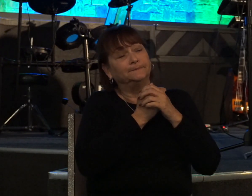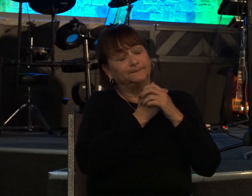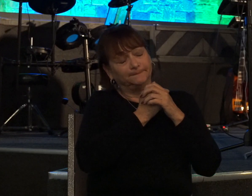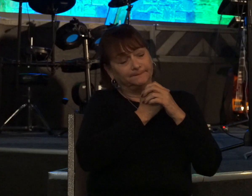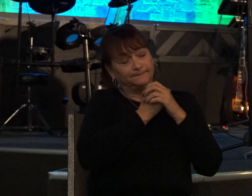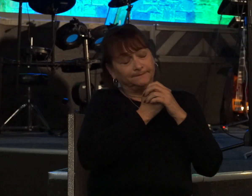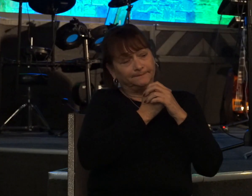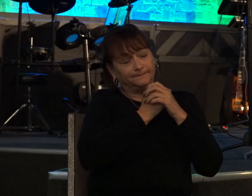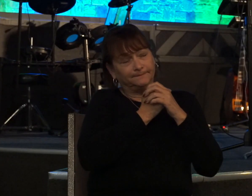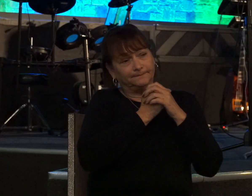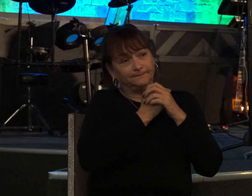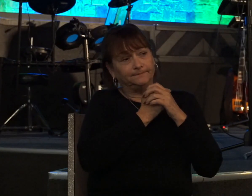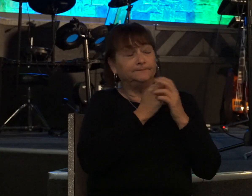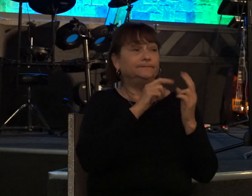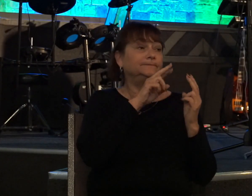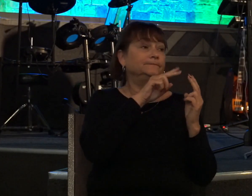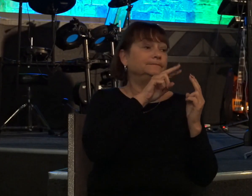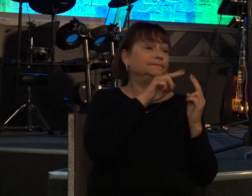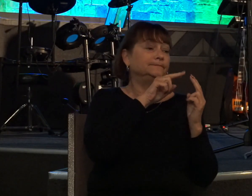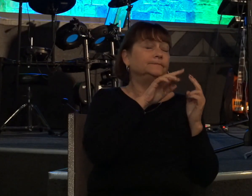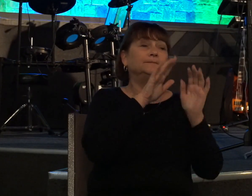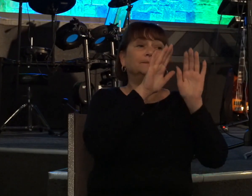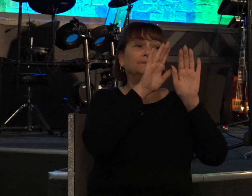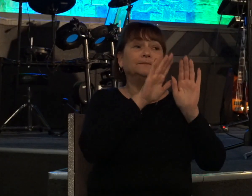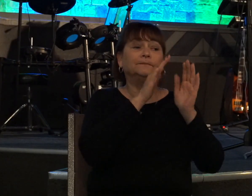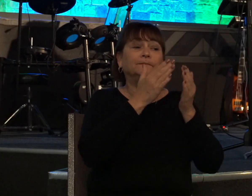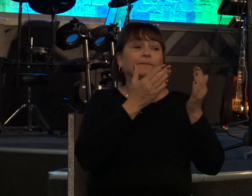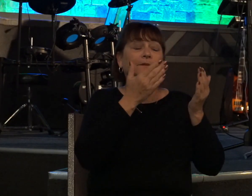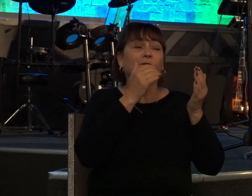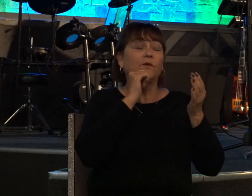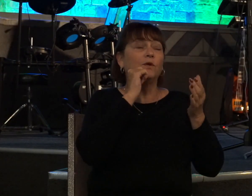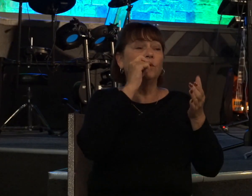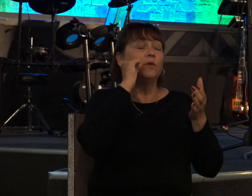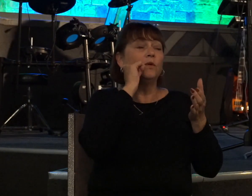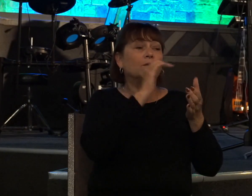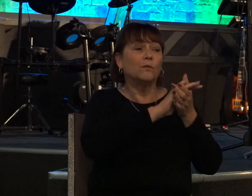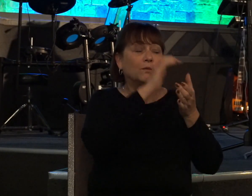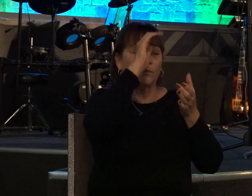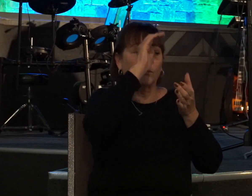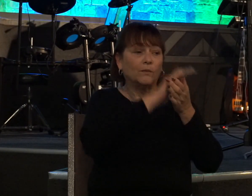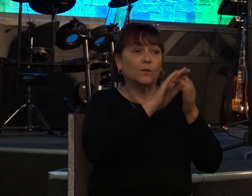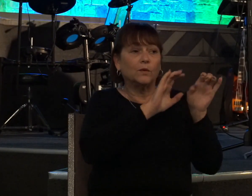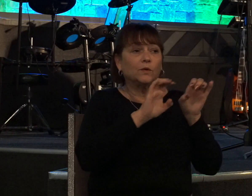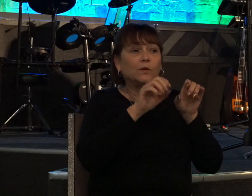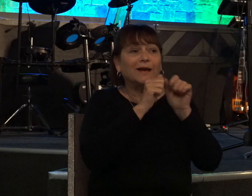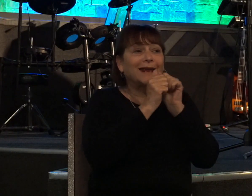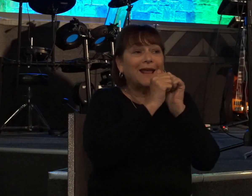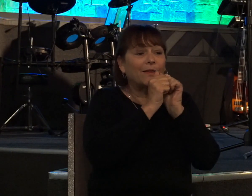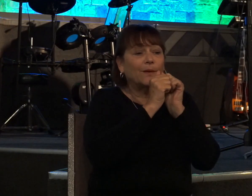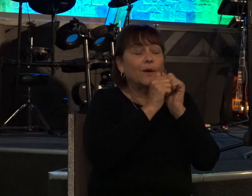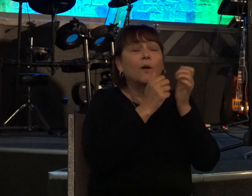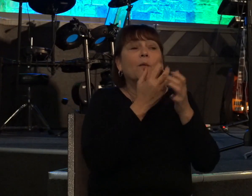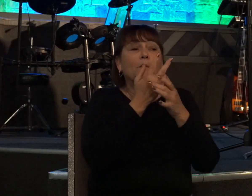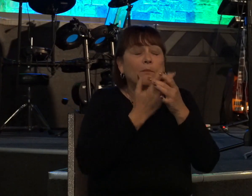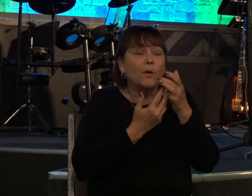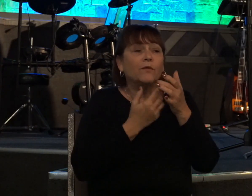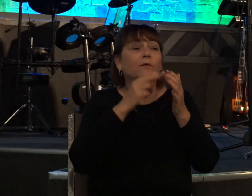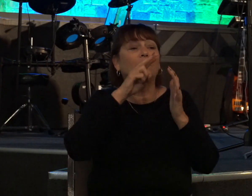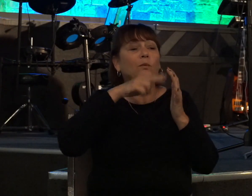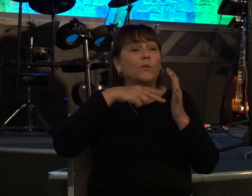couples this would be a great thing for you and your spouse to do together both of you read that Psalm and discuss with